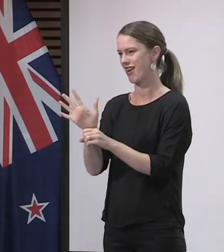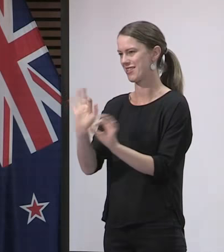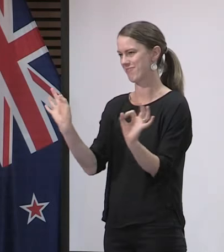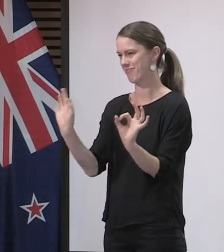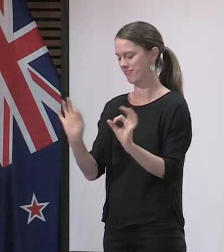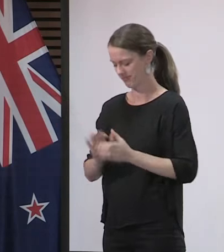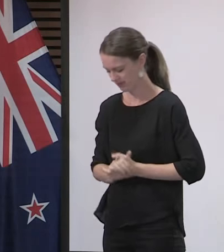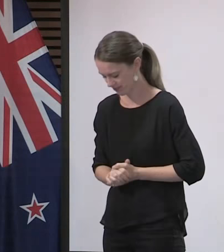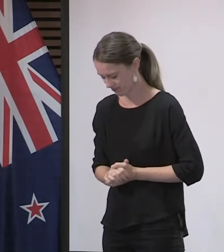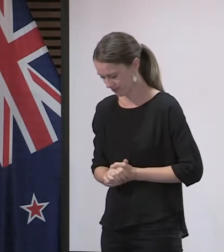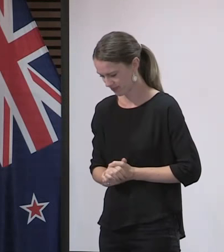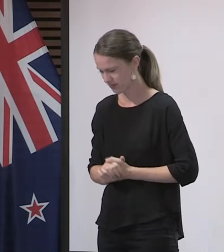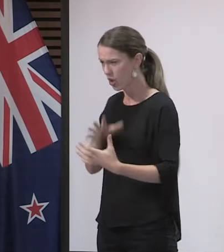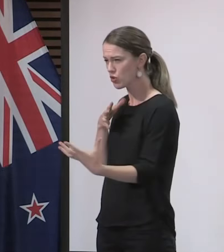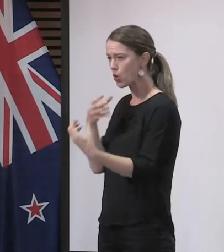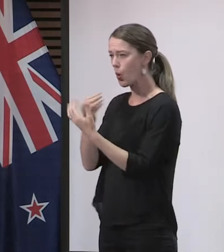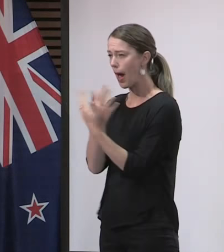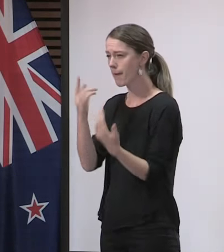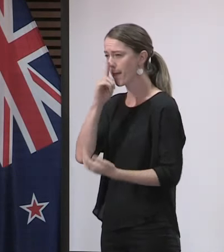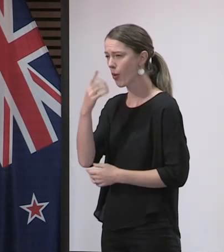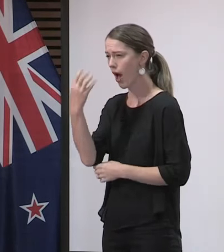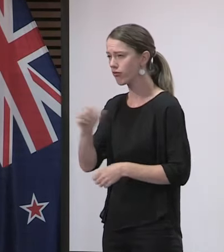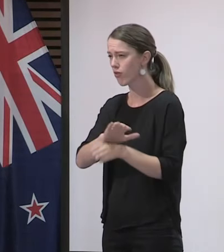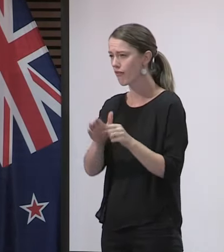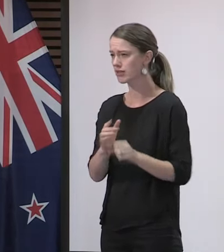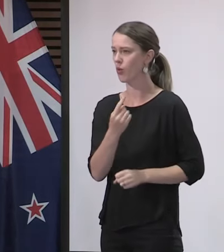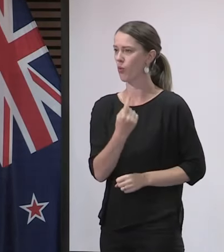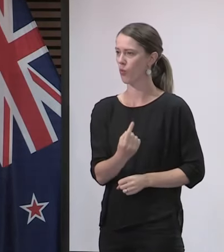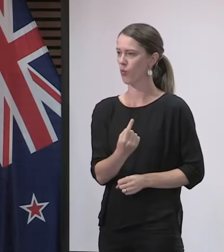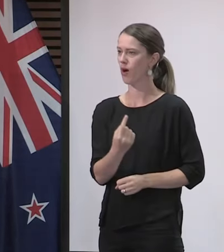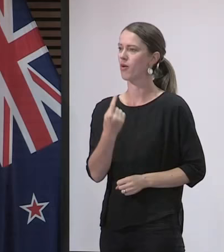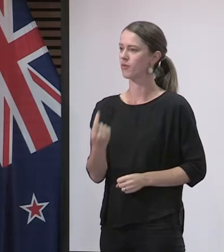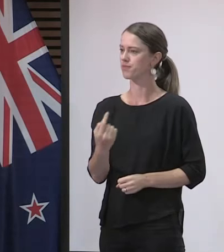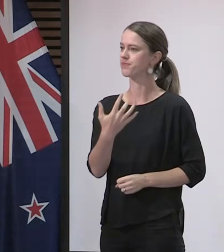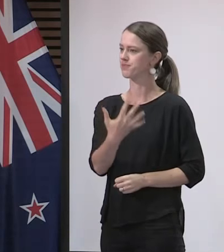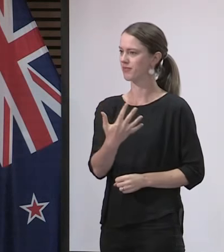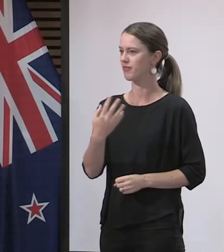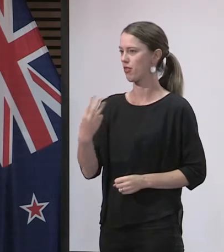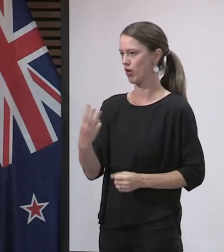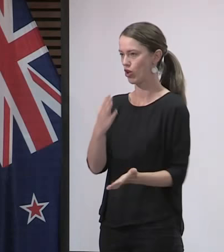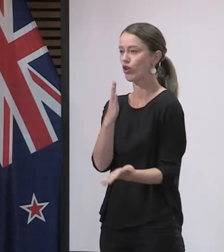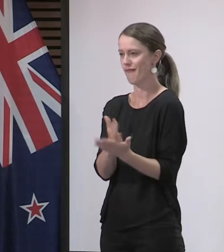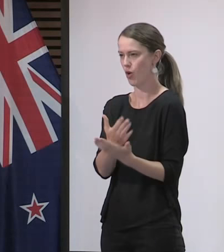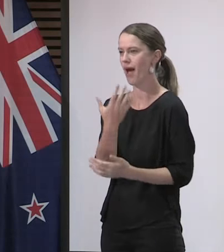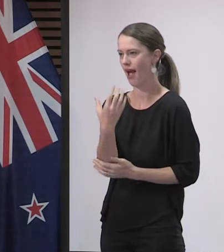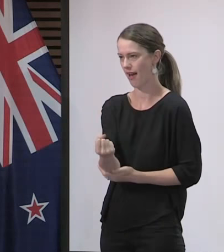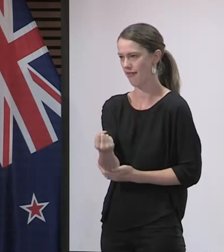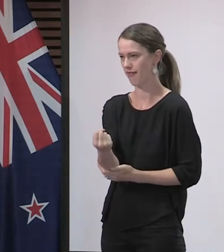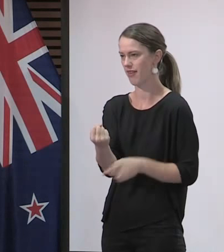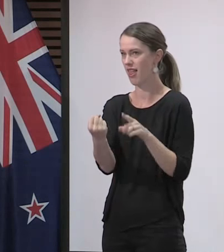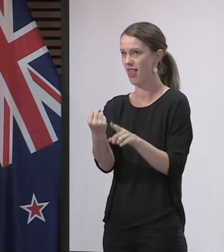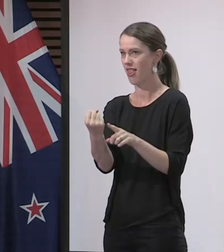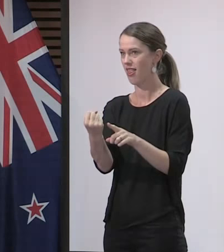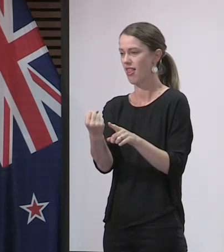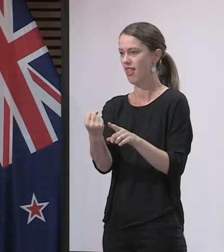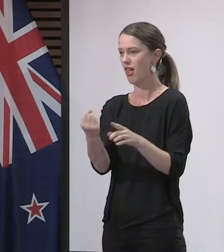in New Zealand. So our total number of cases remains at 1,153, that's confirmed cases, and the total